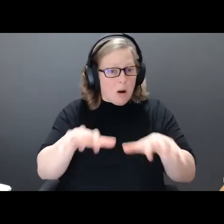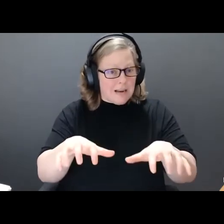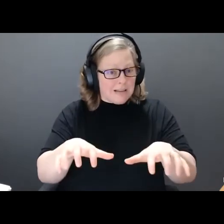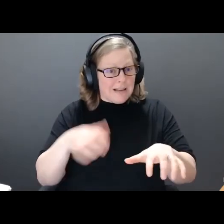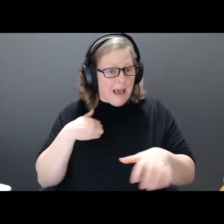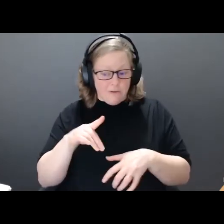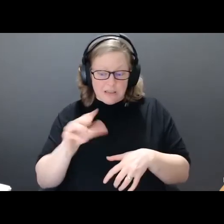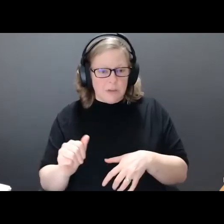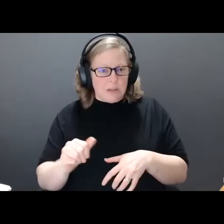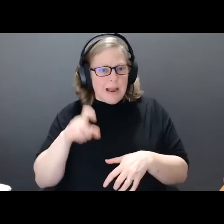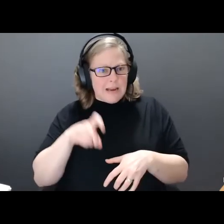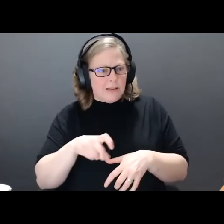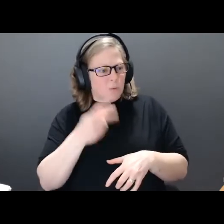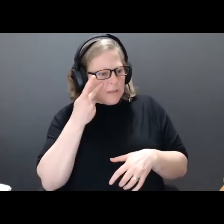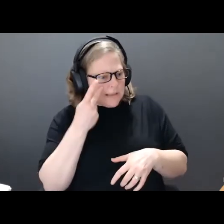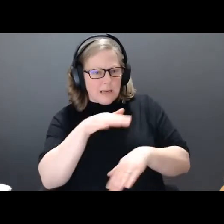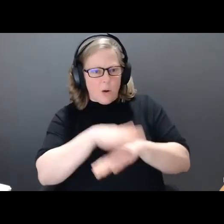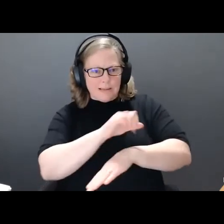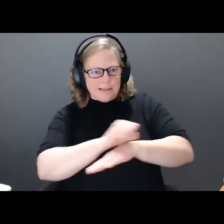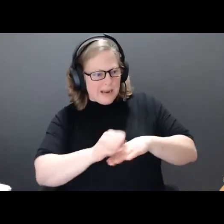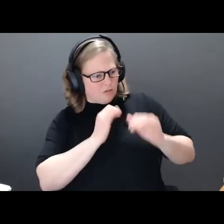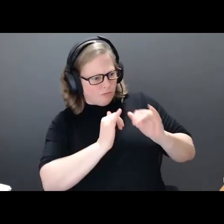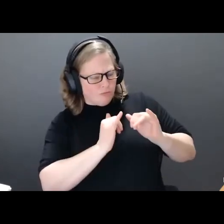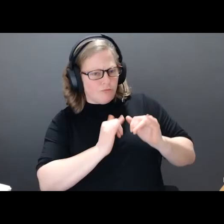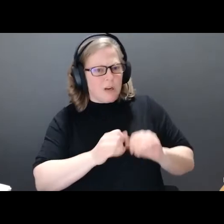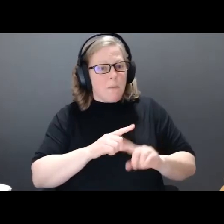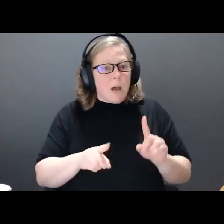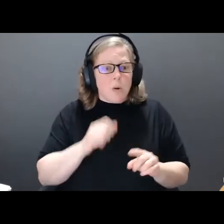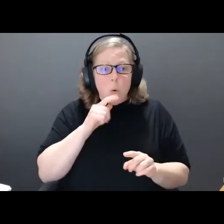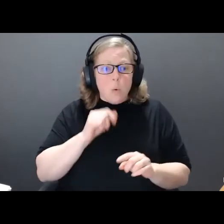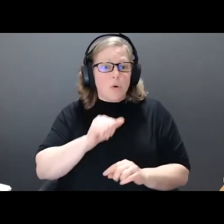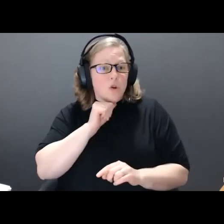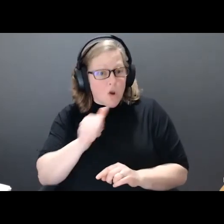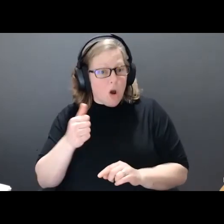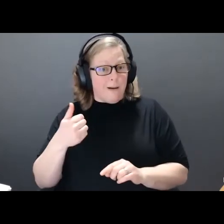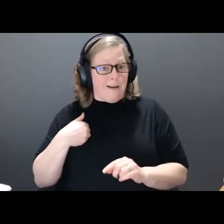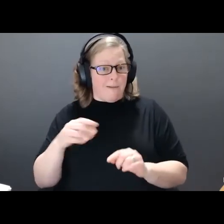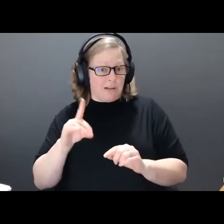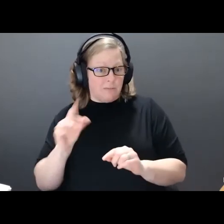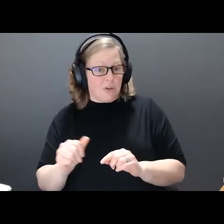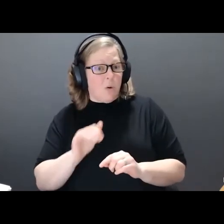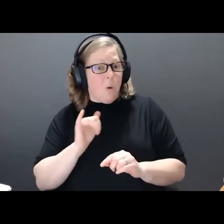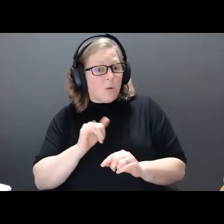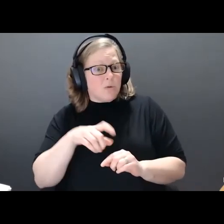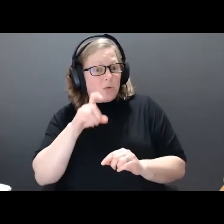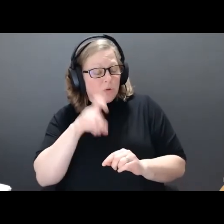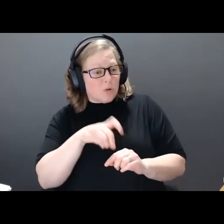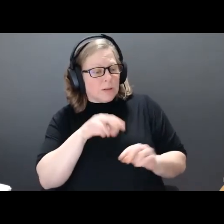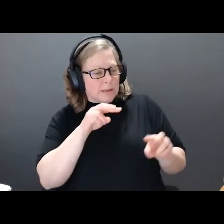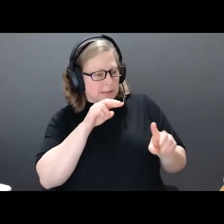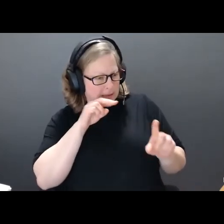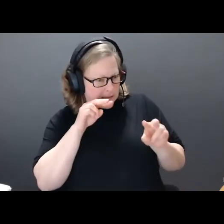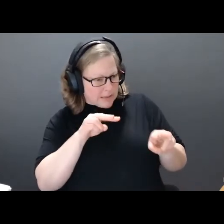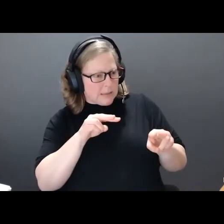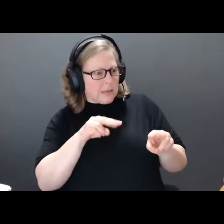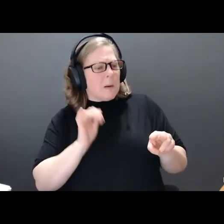represented on stage. But secondly, people without disabilities also need to be able to see the world through the lived experience